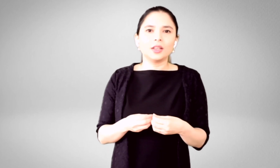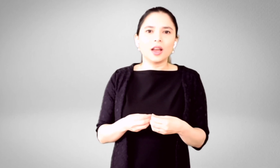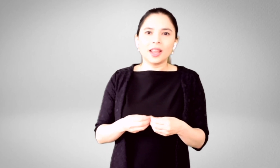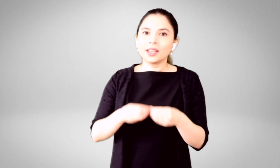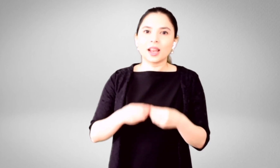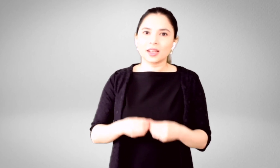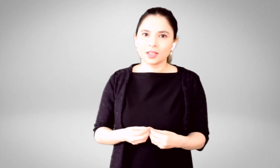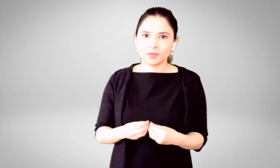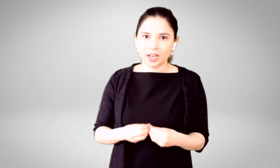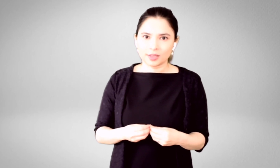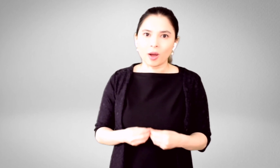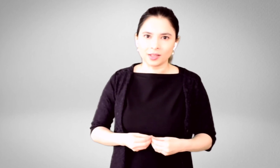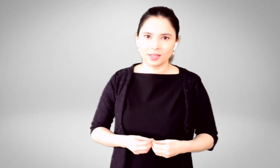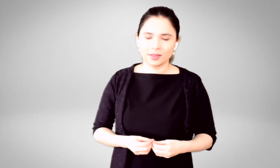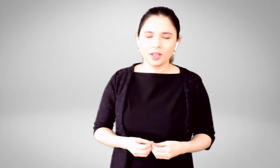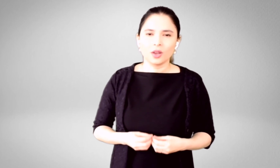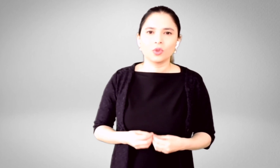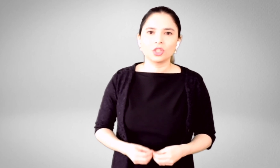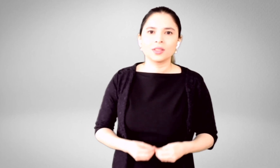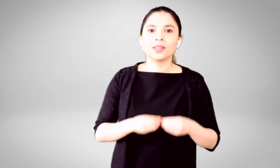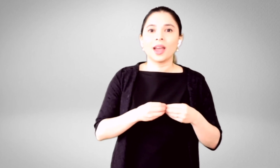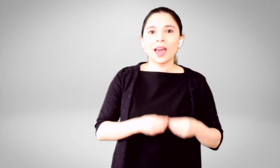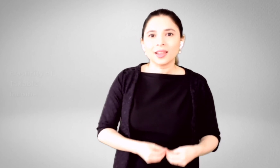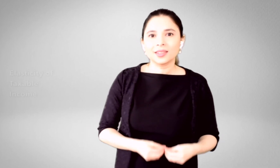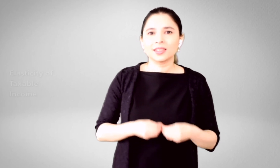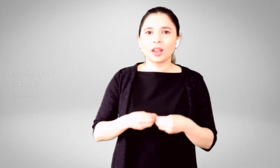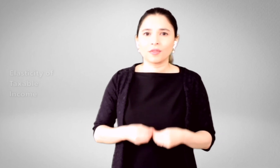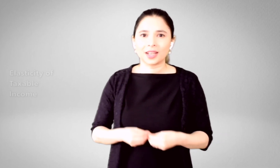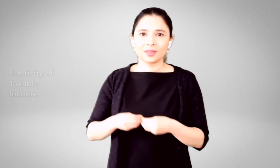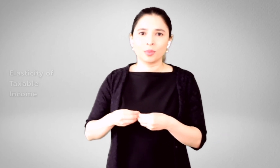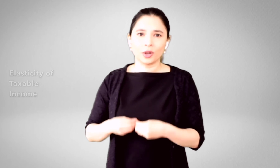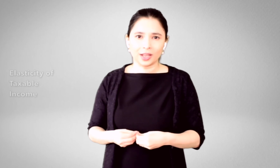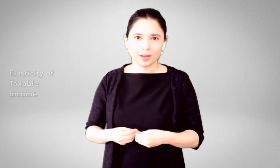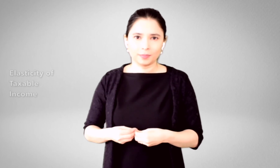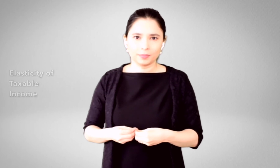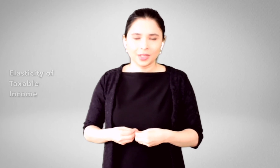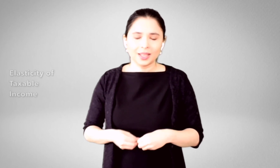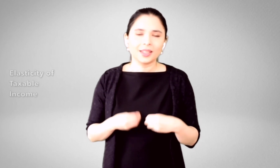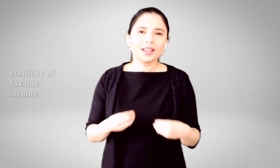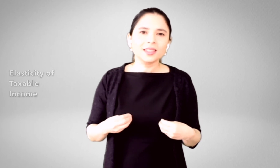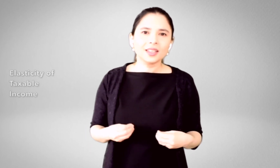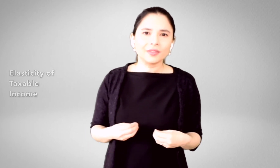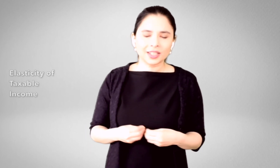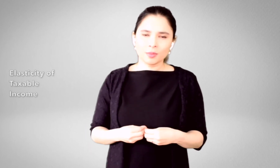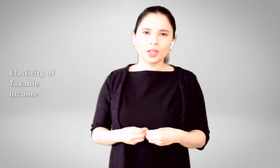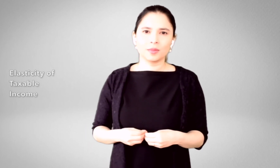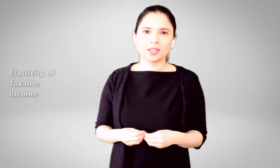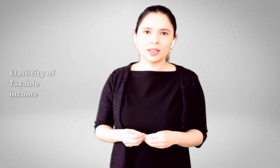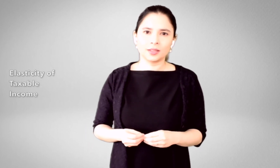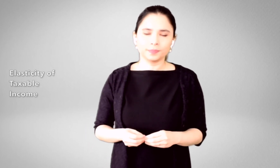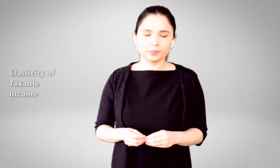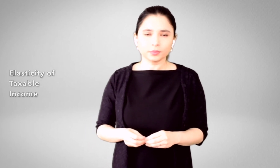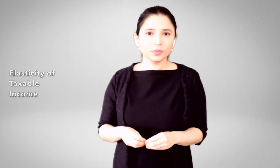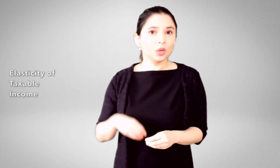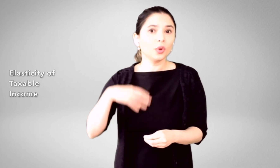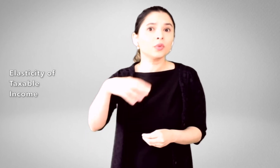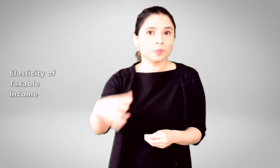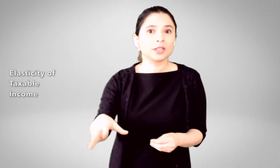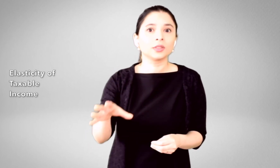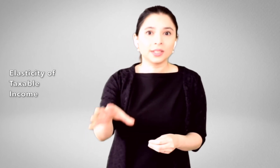any analysis of tax policy, which is the elasticity of taxable income. The elasticity of taxable income says, with respect to